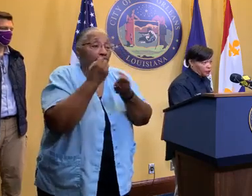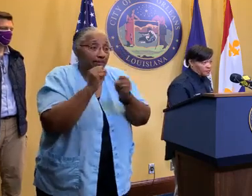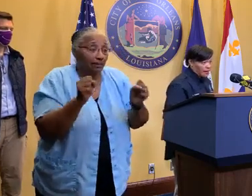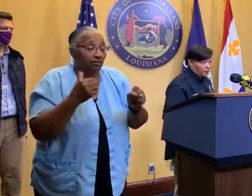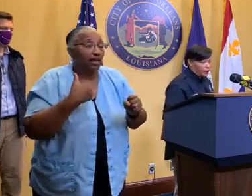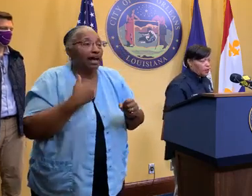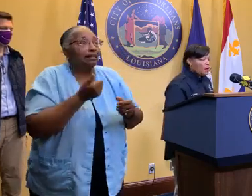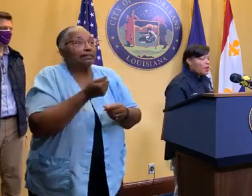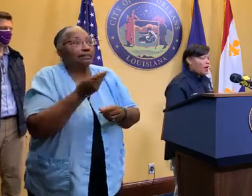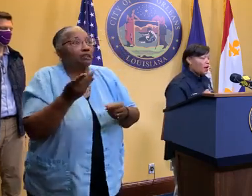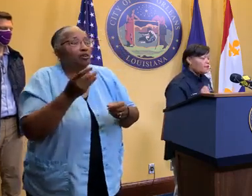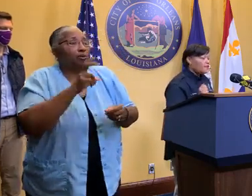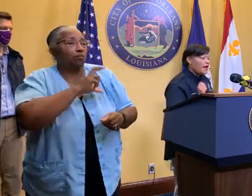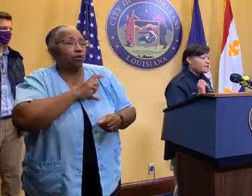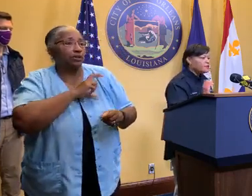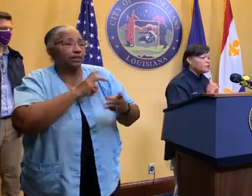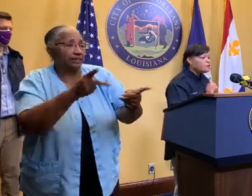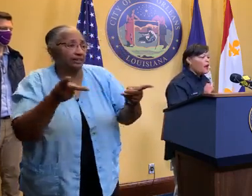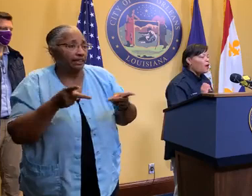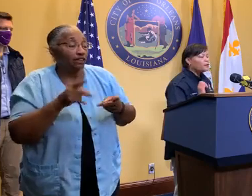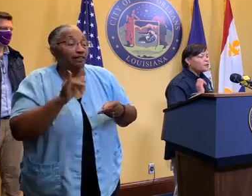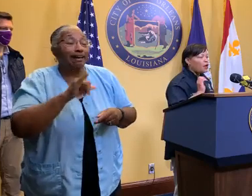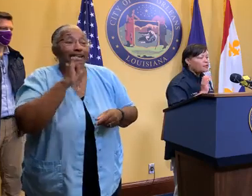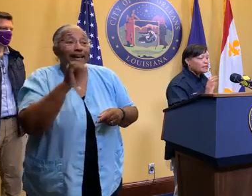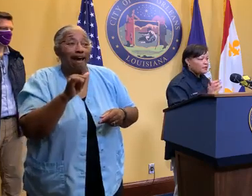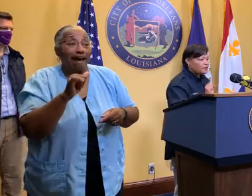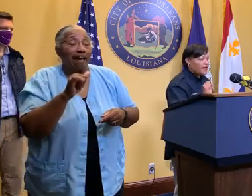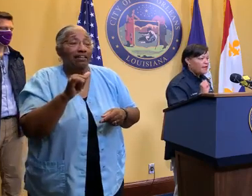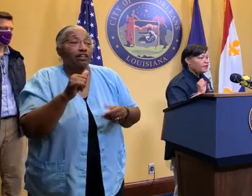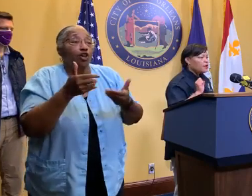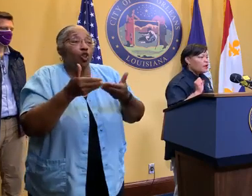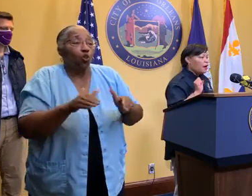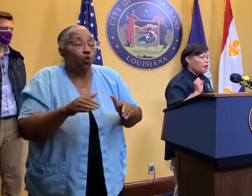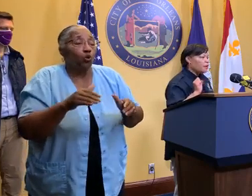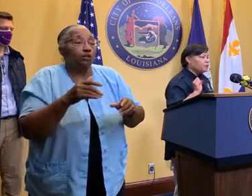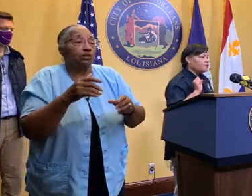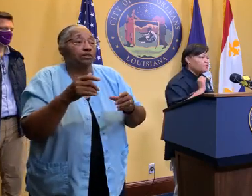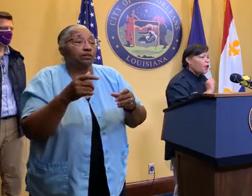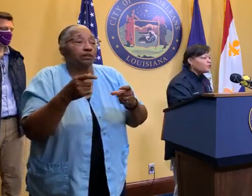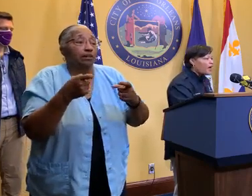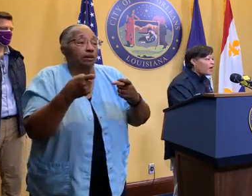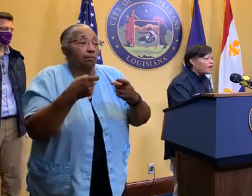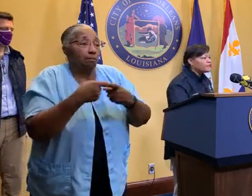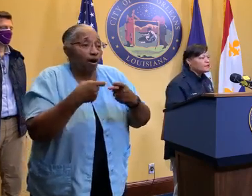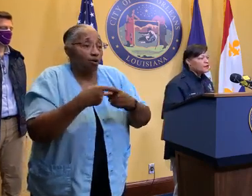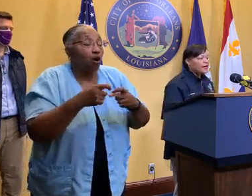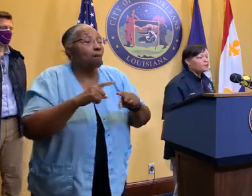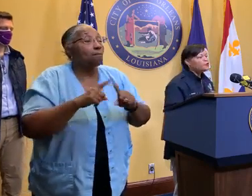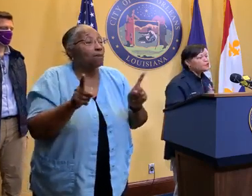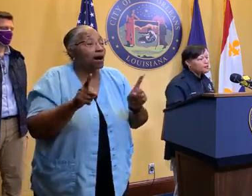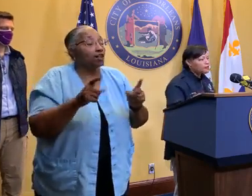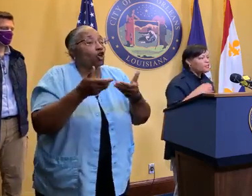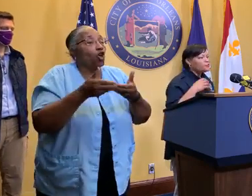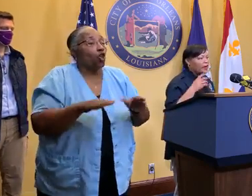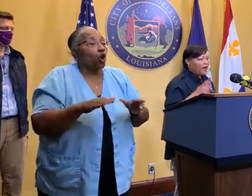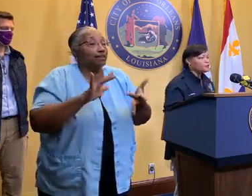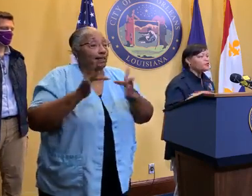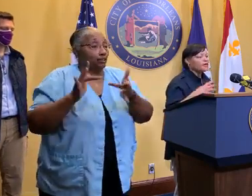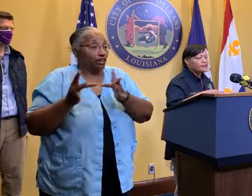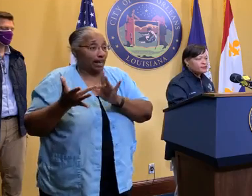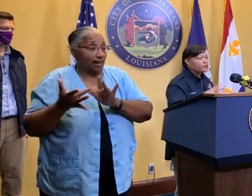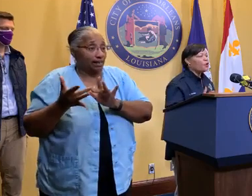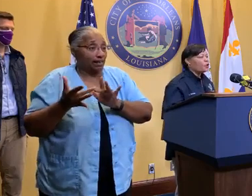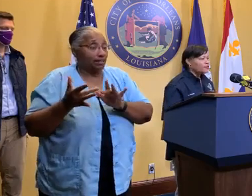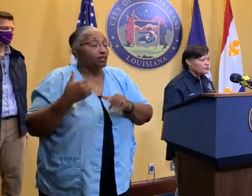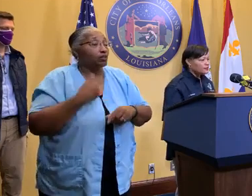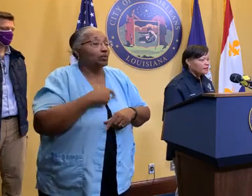stations, for example, that didn't lose power but lost internet, phone lines and the like. But utilities, we have to